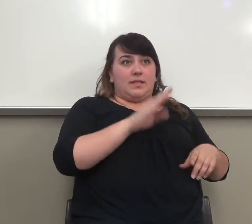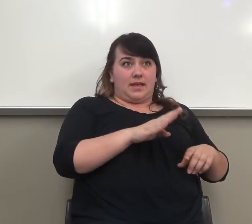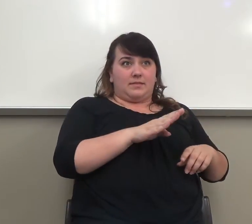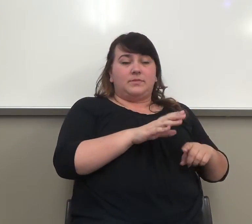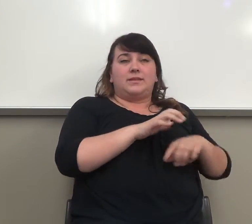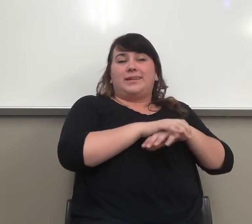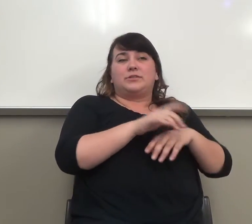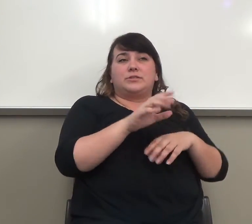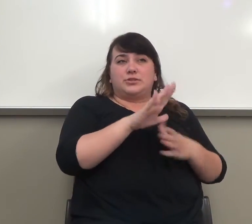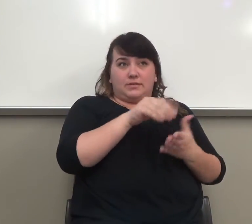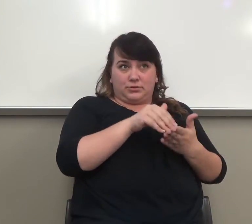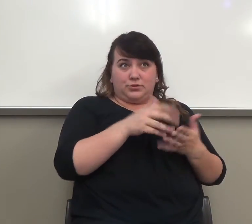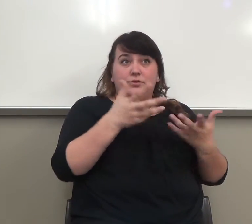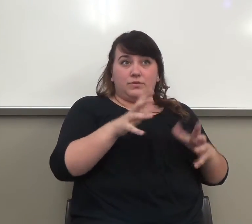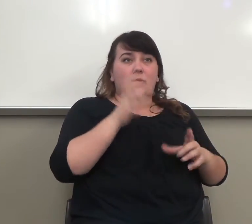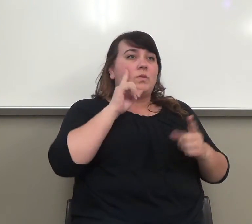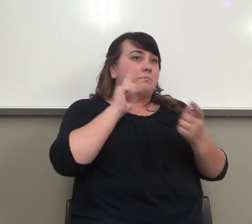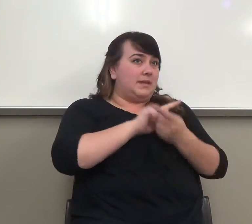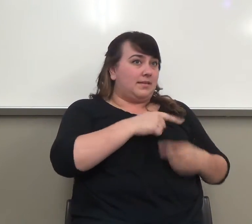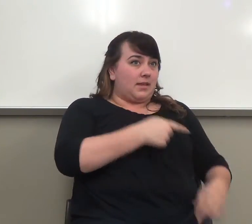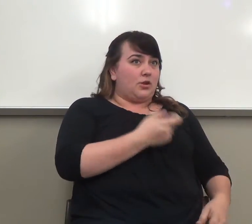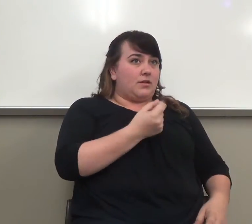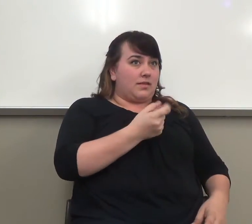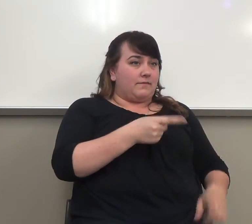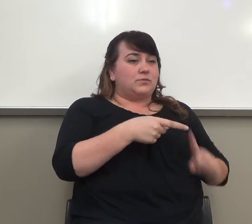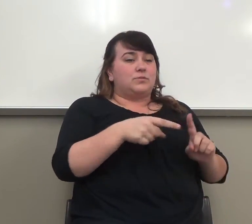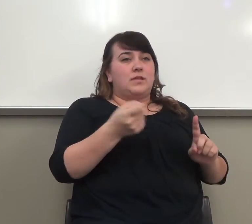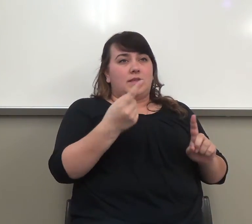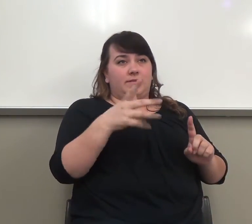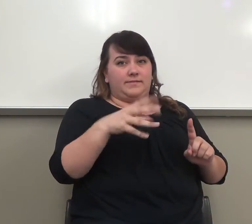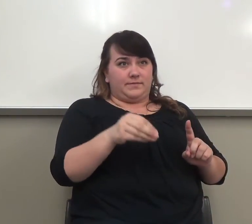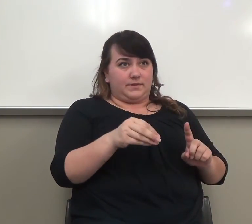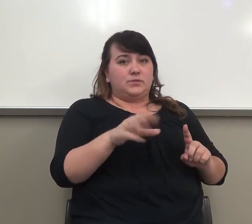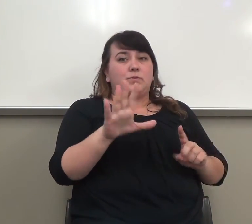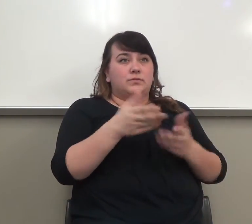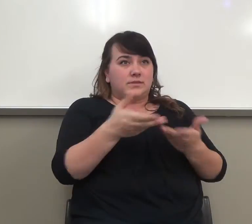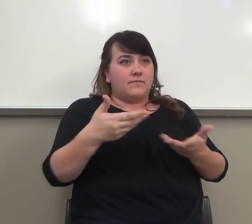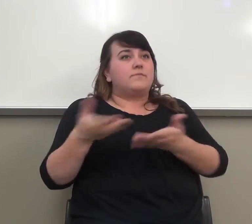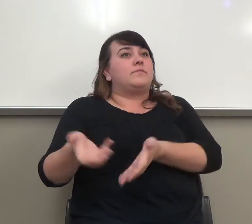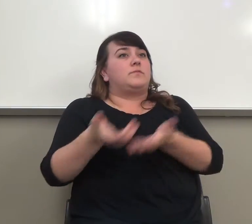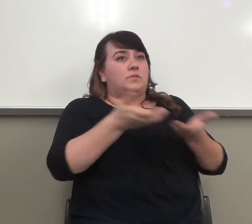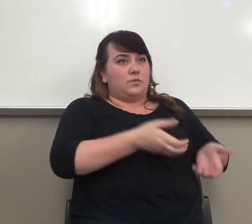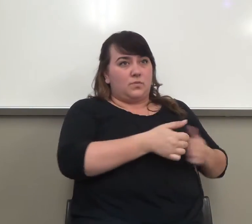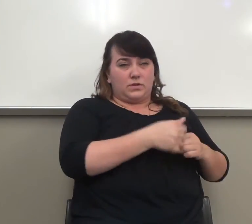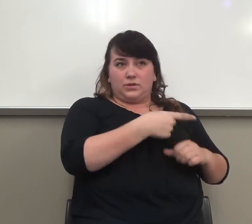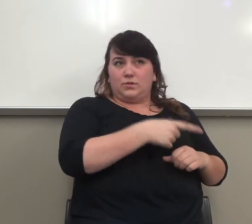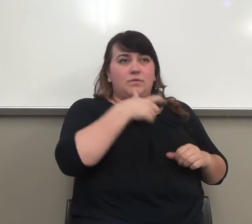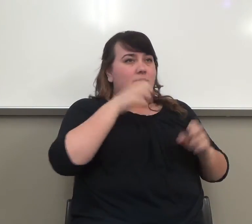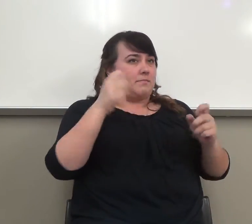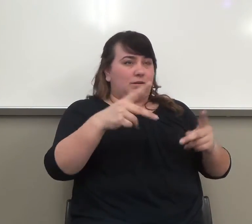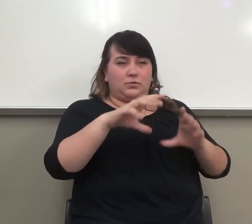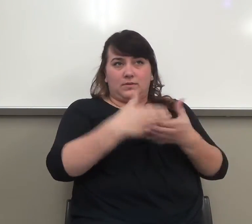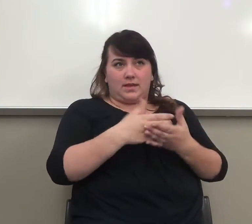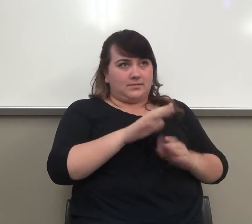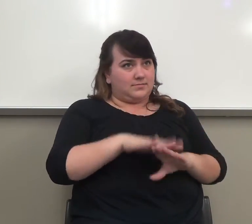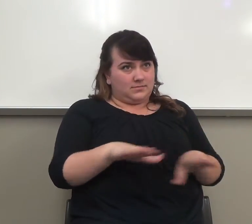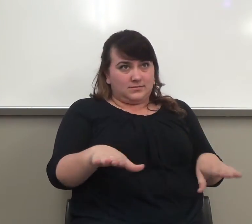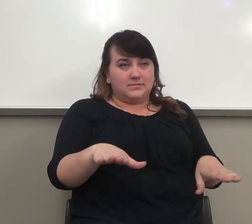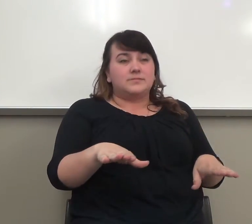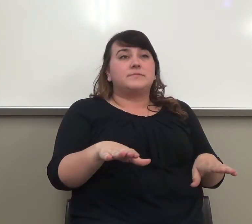Okay. And then you'll be down there the rest of the time. Take your stuff with you, because we won't come back here. Okay. You need to be there.